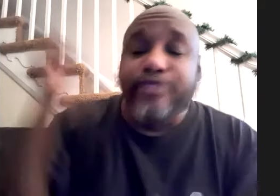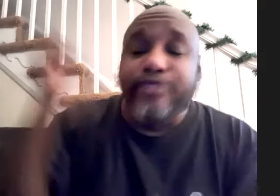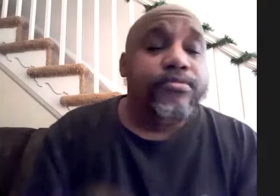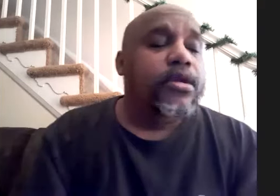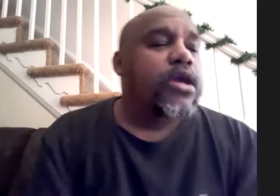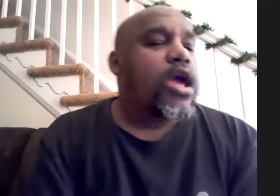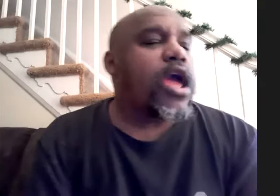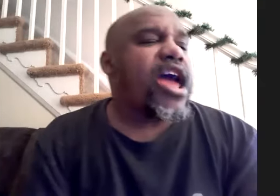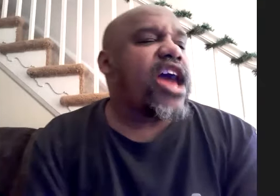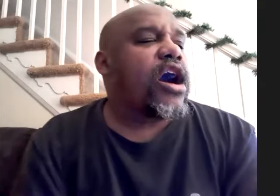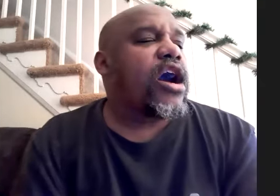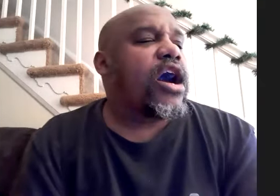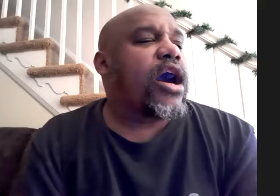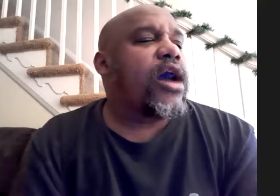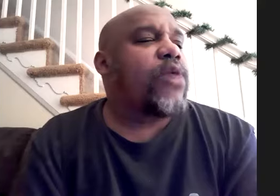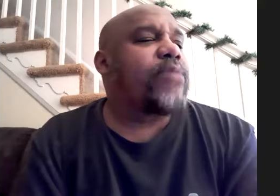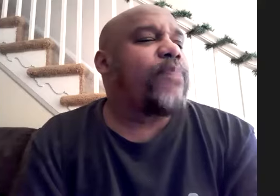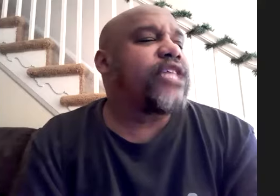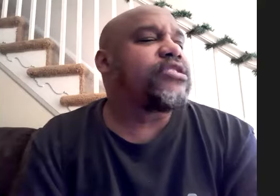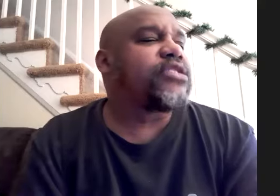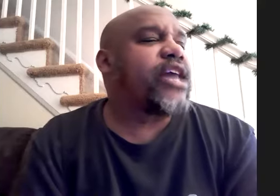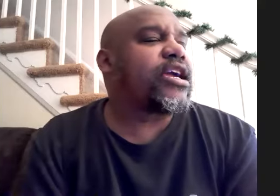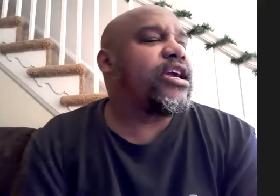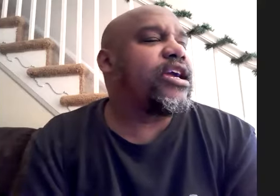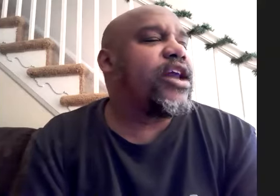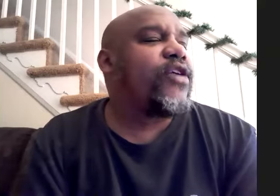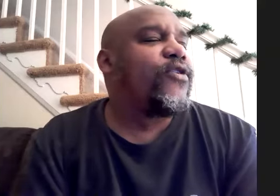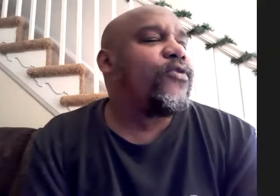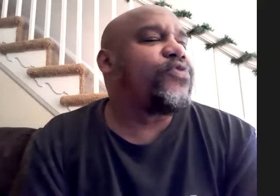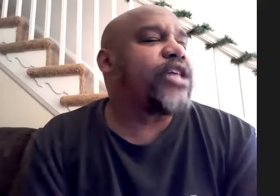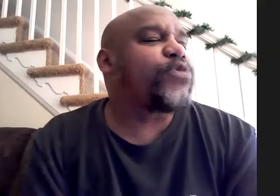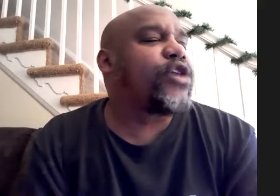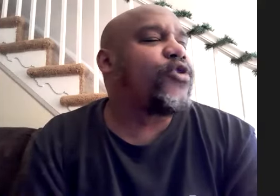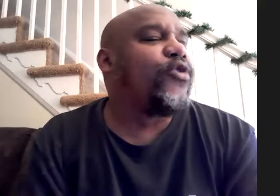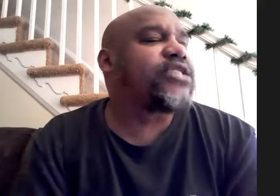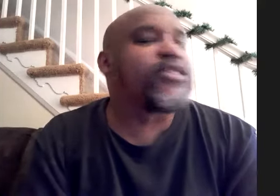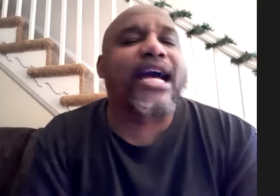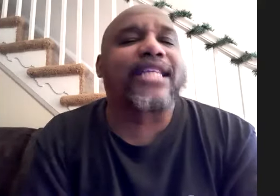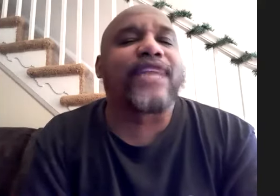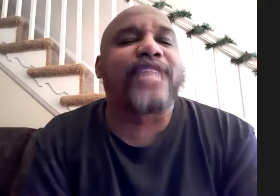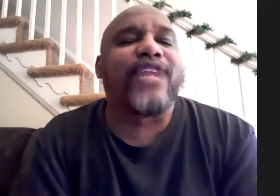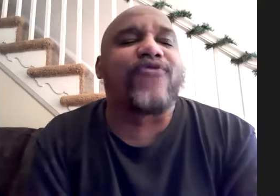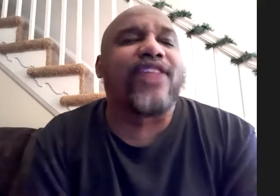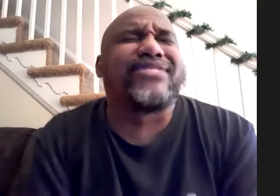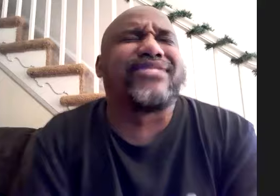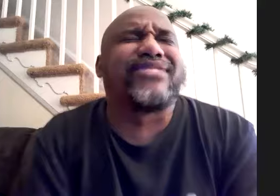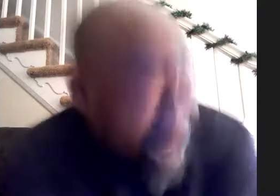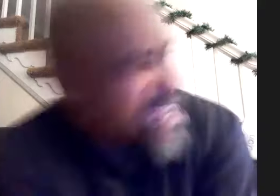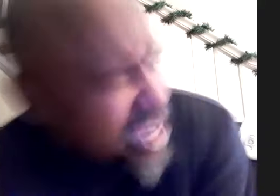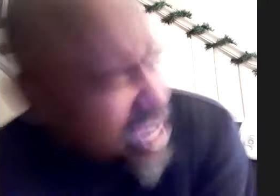and uh one of my buddies is like you know that's pretty cool and i said well i got that from teddy riley he's like teddy riley